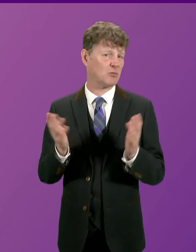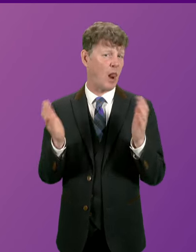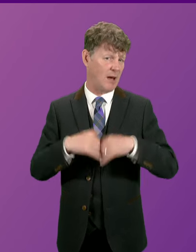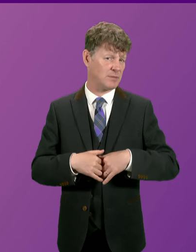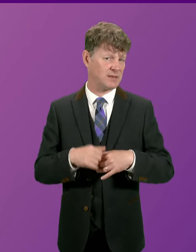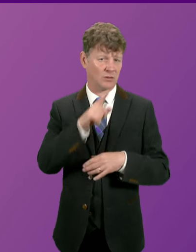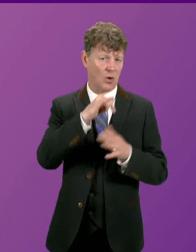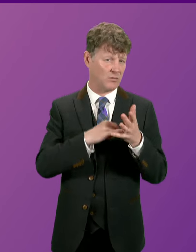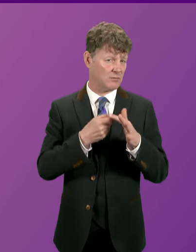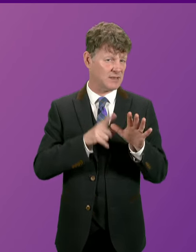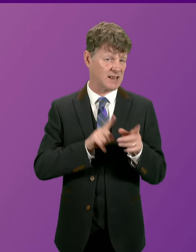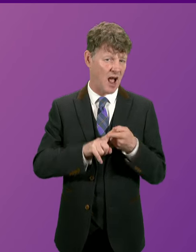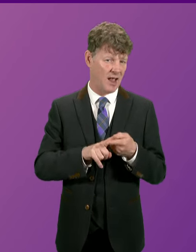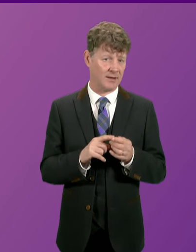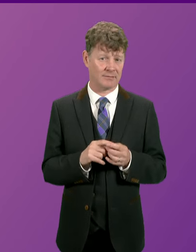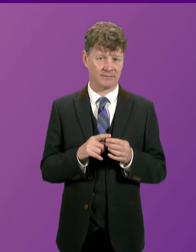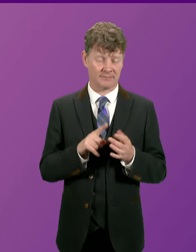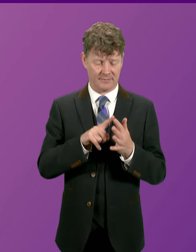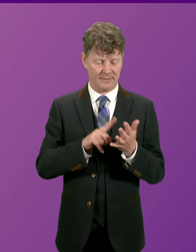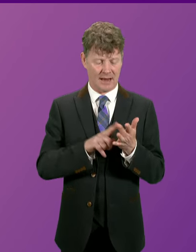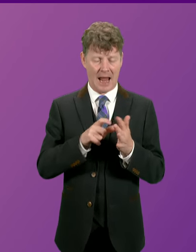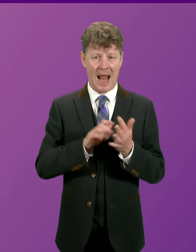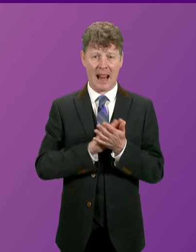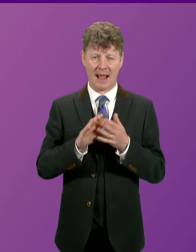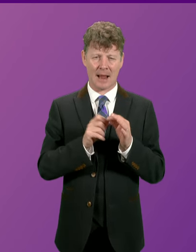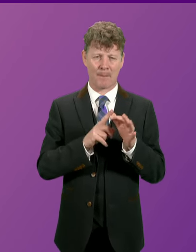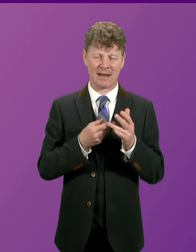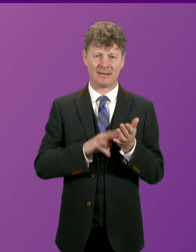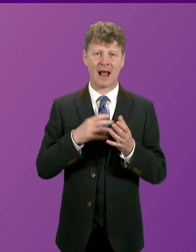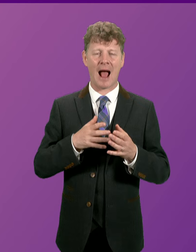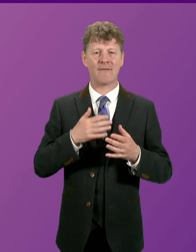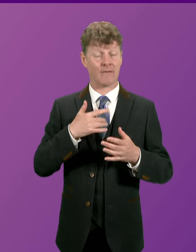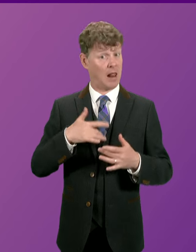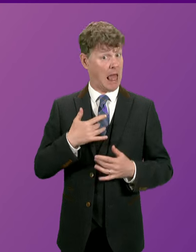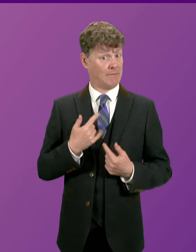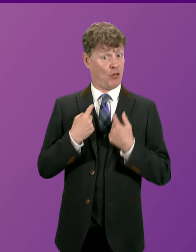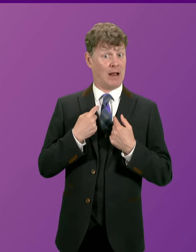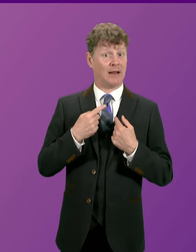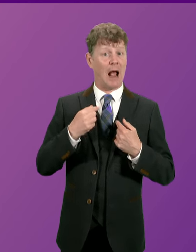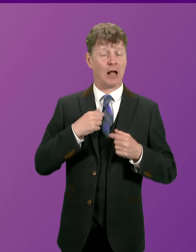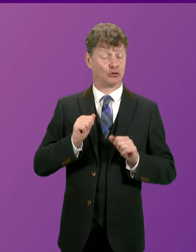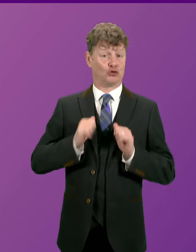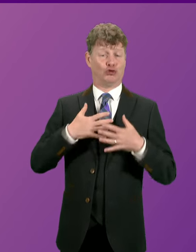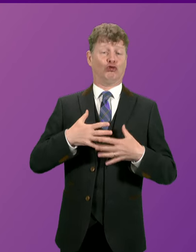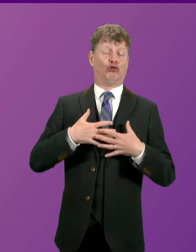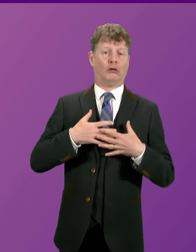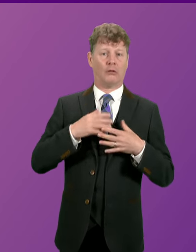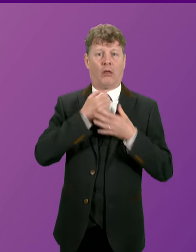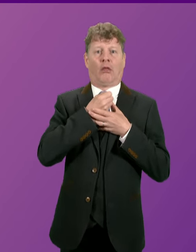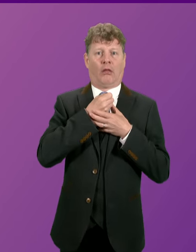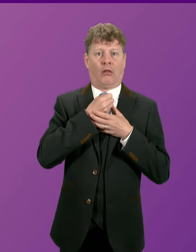weekend. Ailey Beaton's life-threatening anaphylactic shock happened virtually on the doorstep of Poultry Hospital.